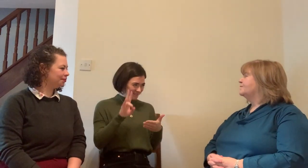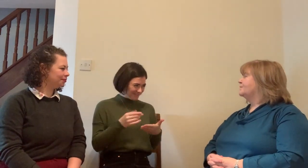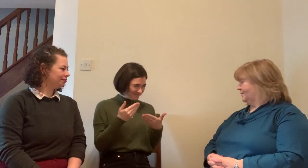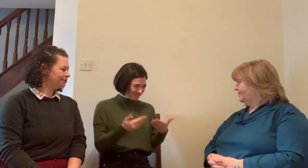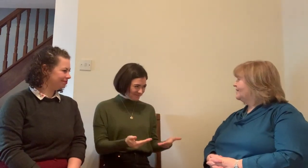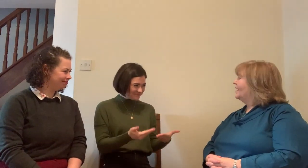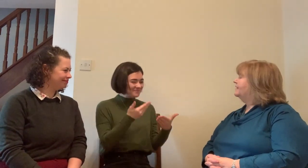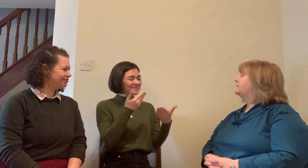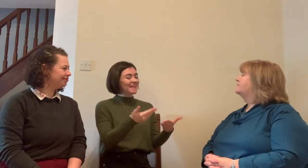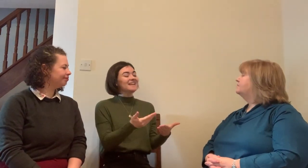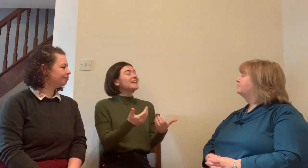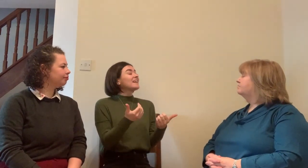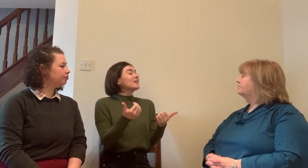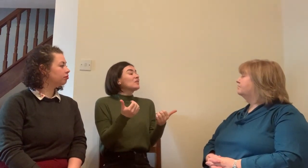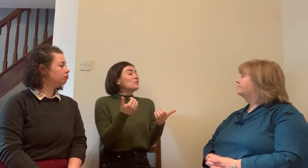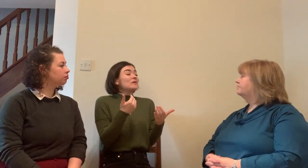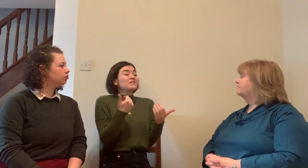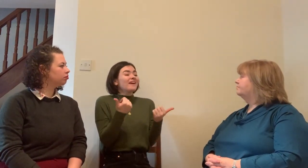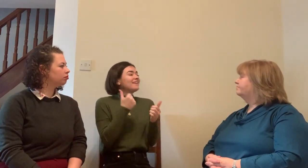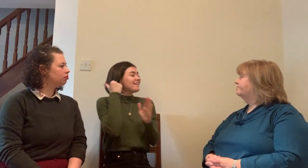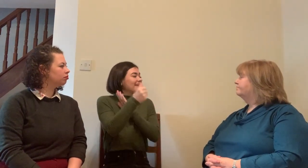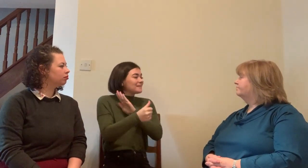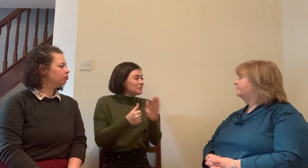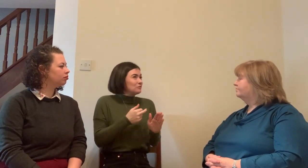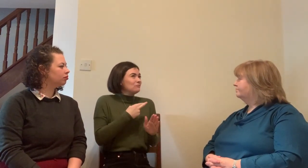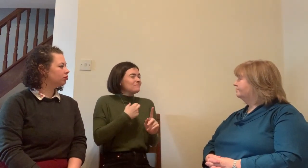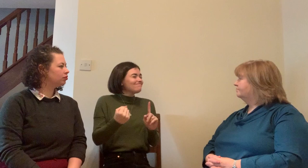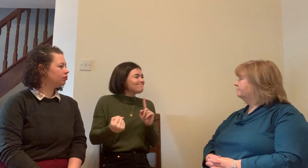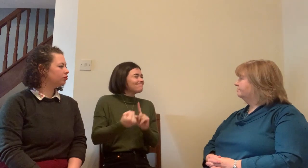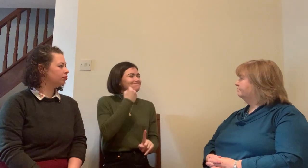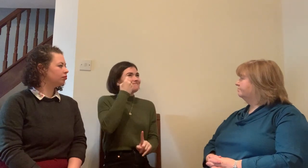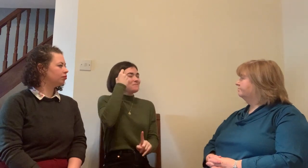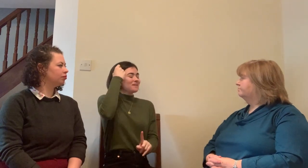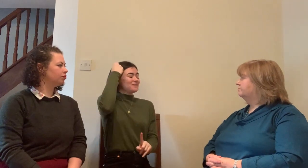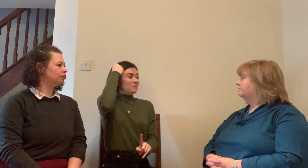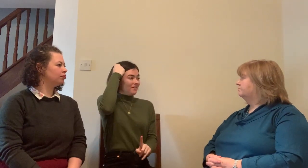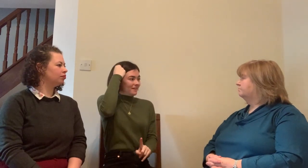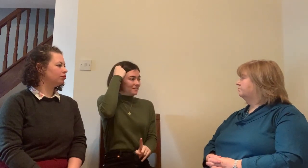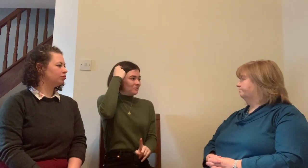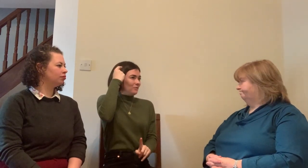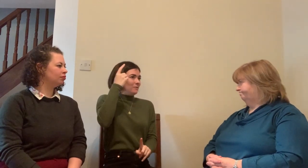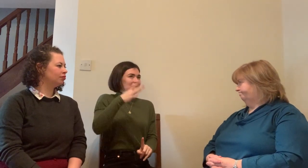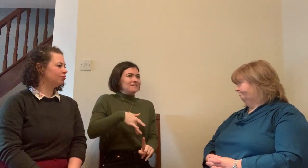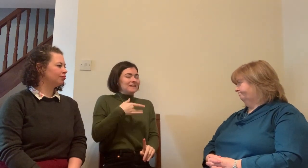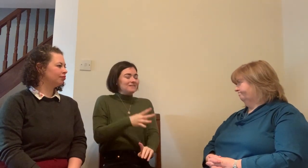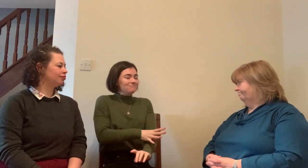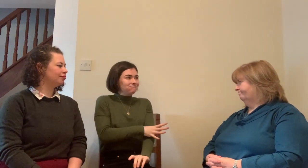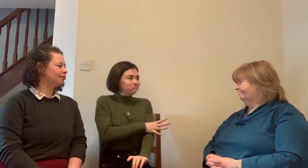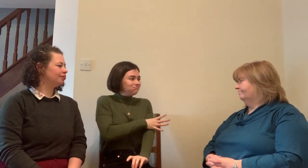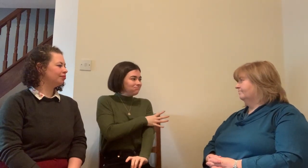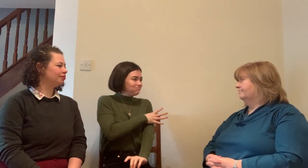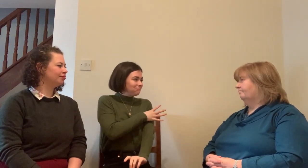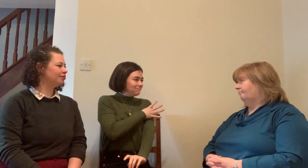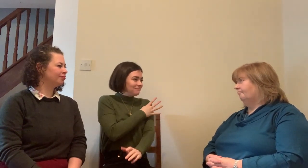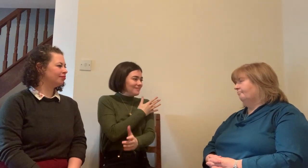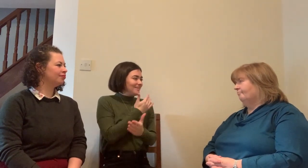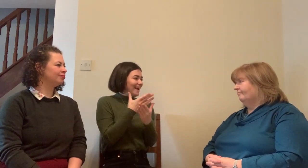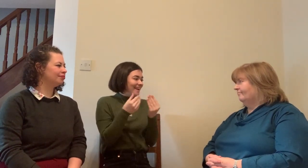to say and they were asking a question in relation to school and memories about their time in school and had asked specifically about a